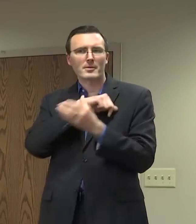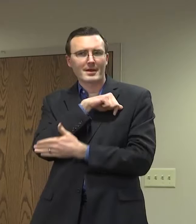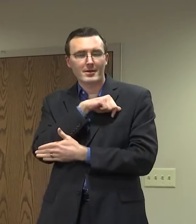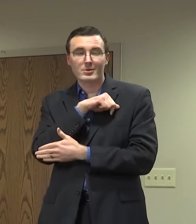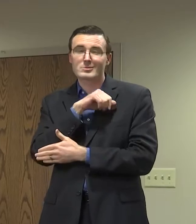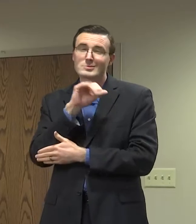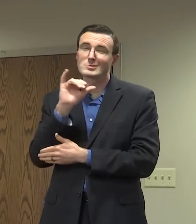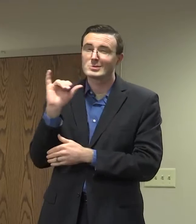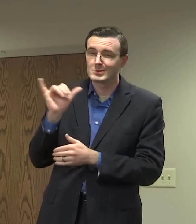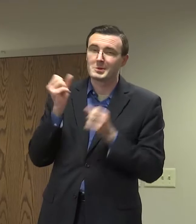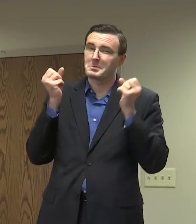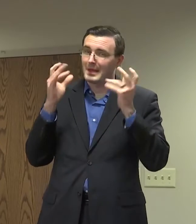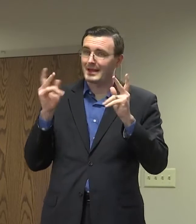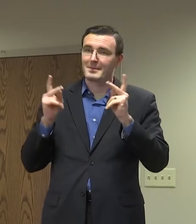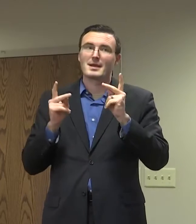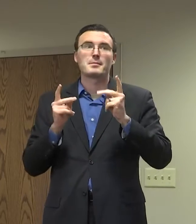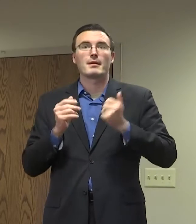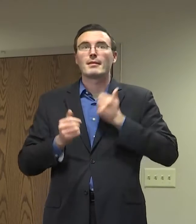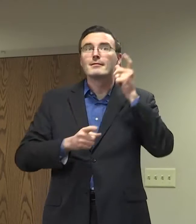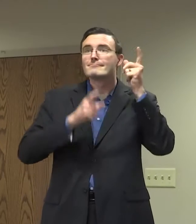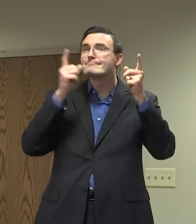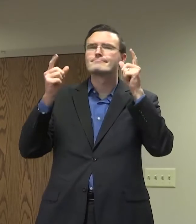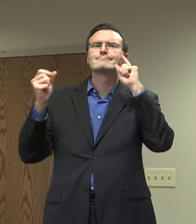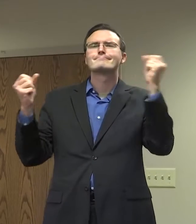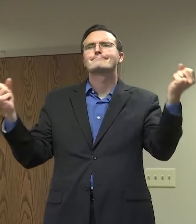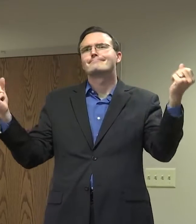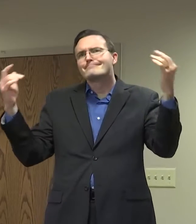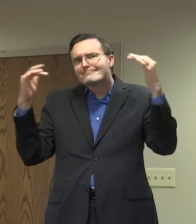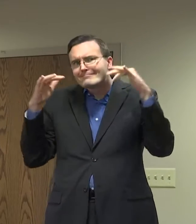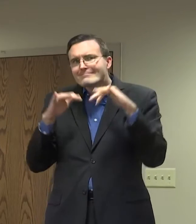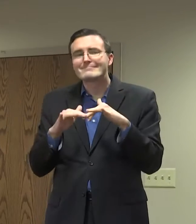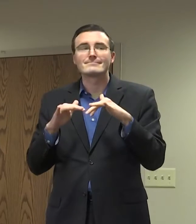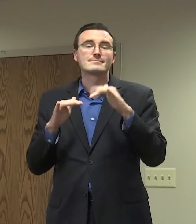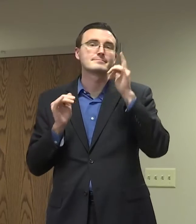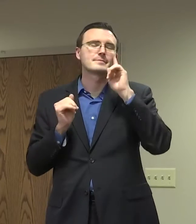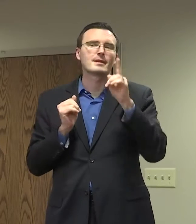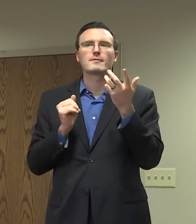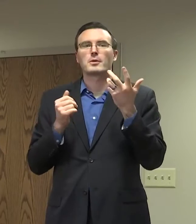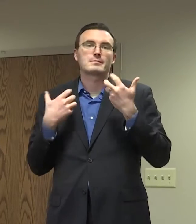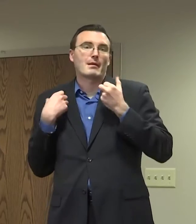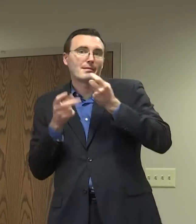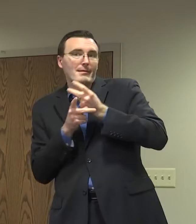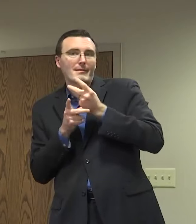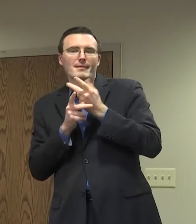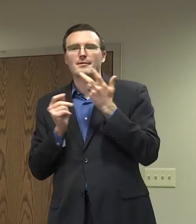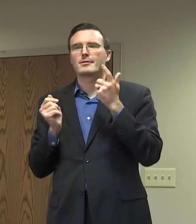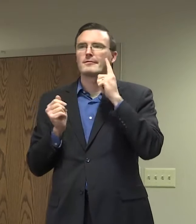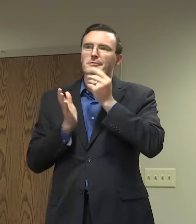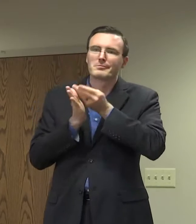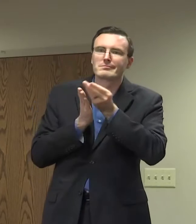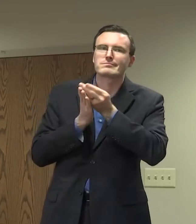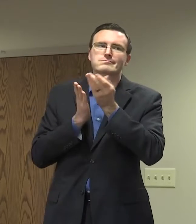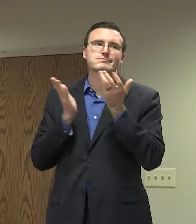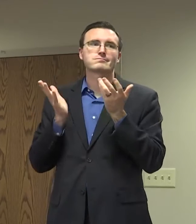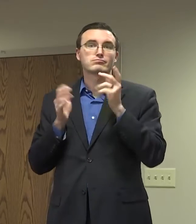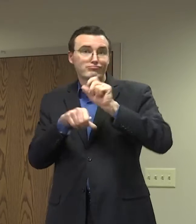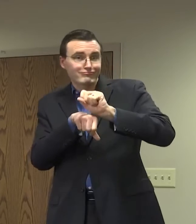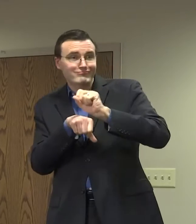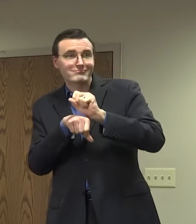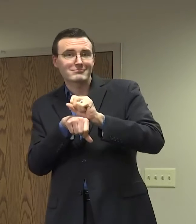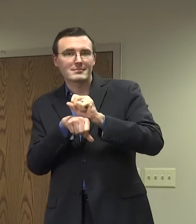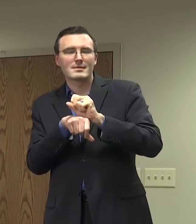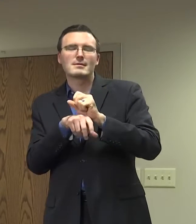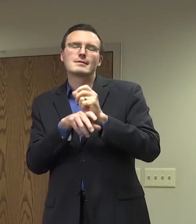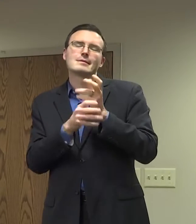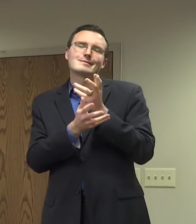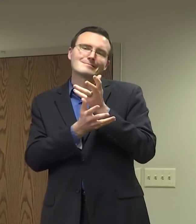as a destination for many individuals for their health care and for other goods and services in our county. Working with our health